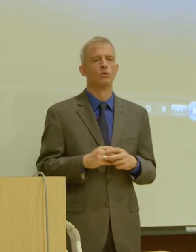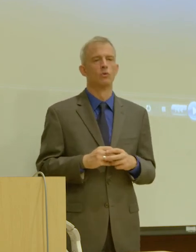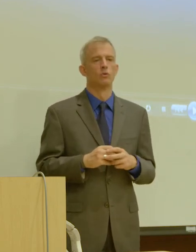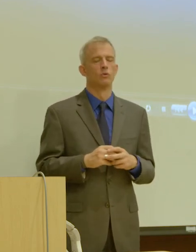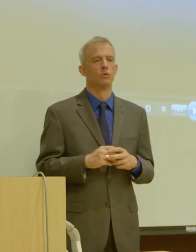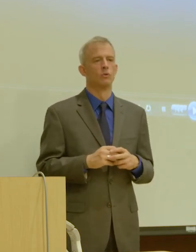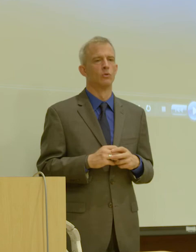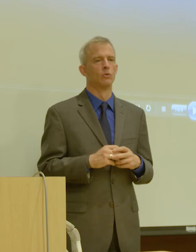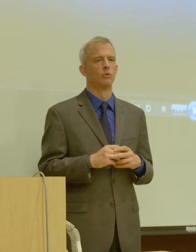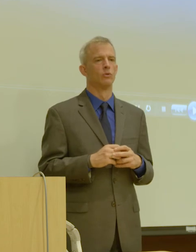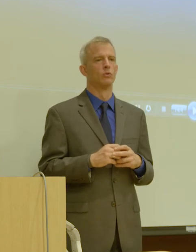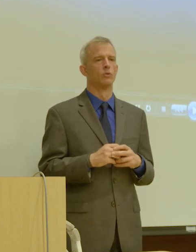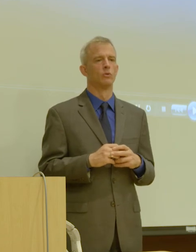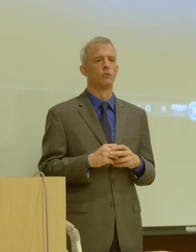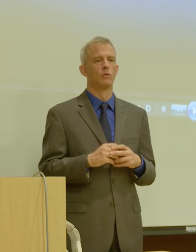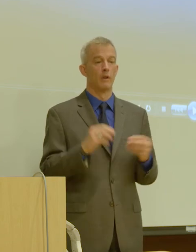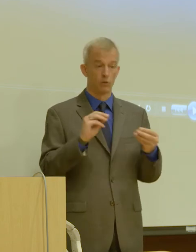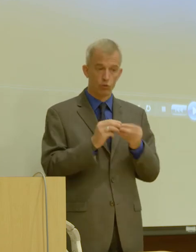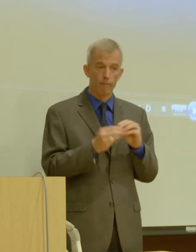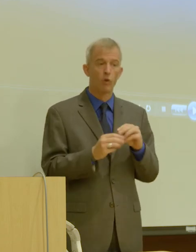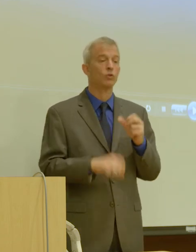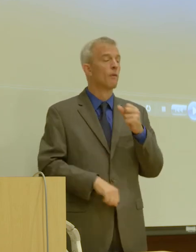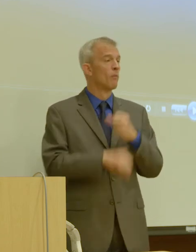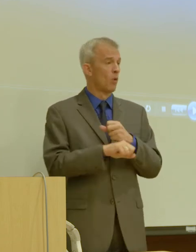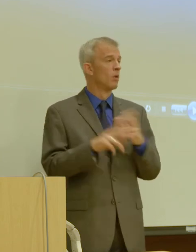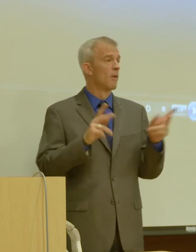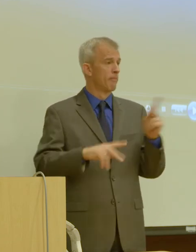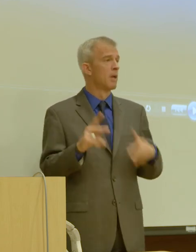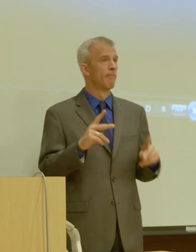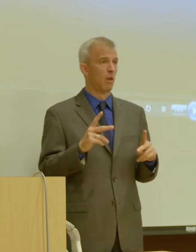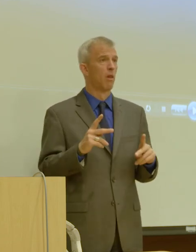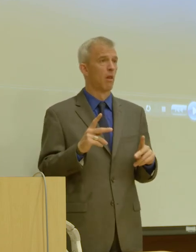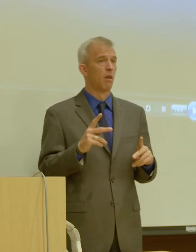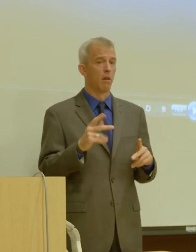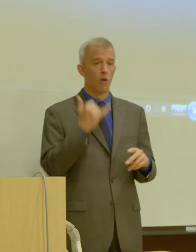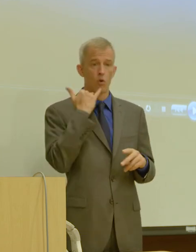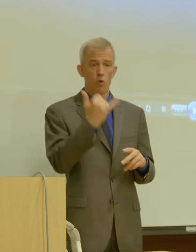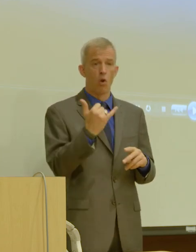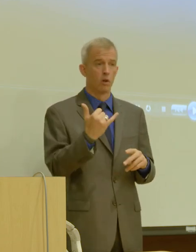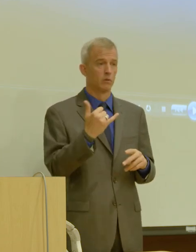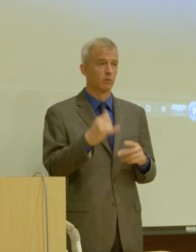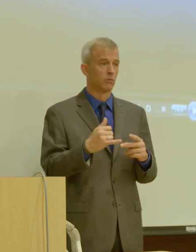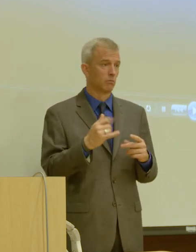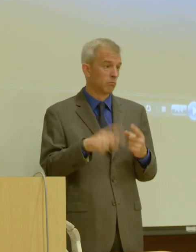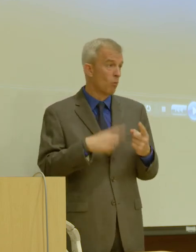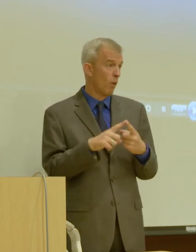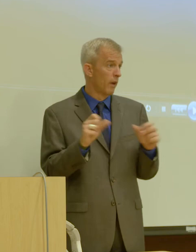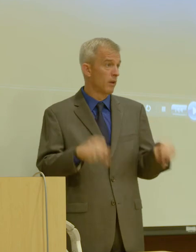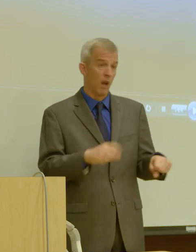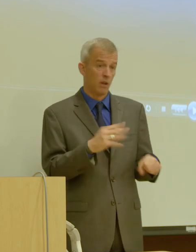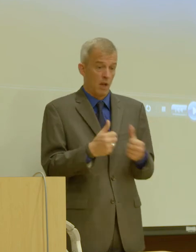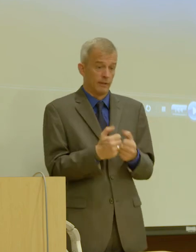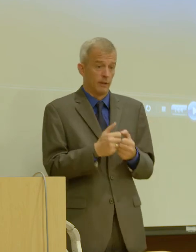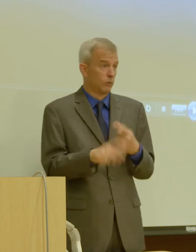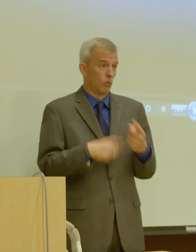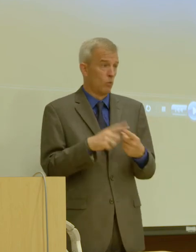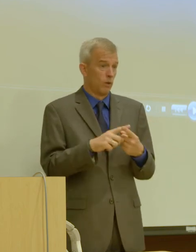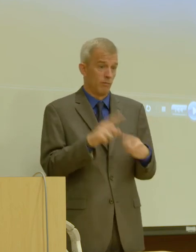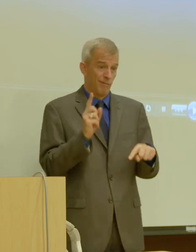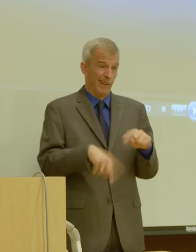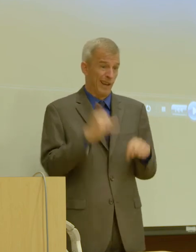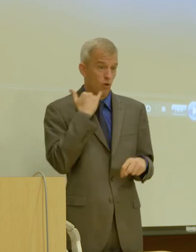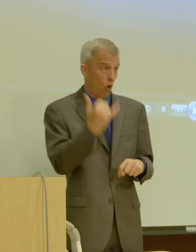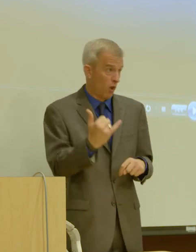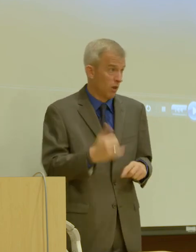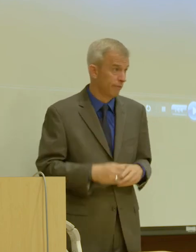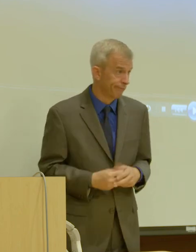uh, that, uh, people are generally calling when they can and they're only texting when they can't. And so, there's been a couple of counties that